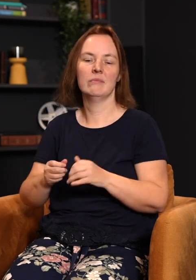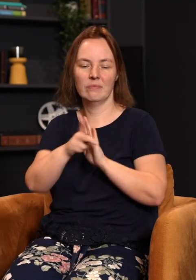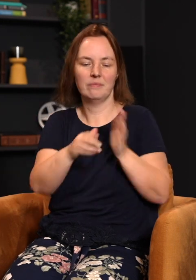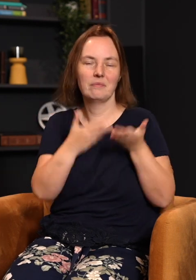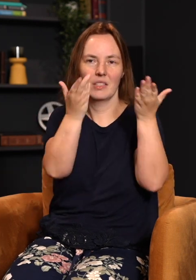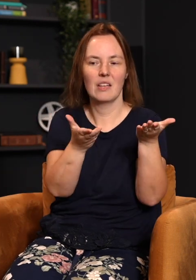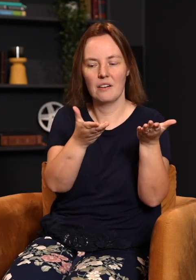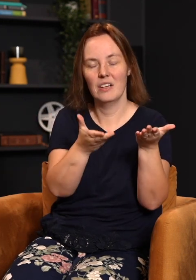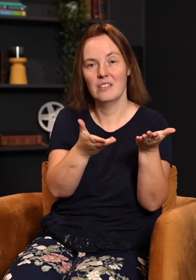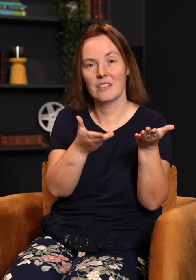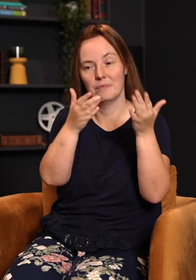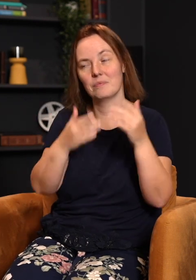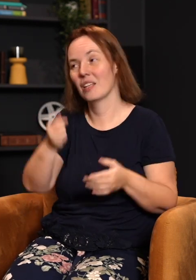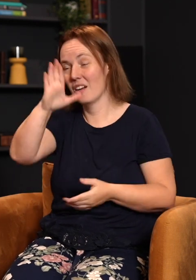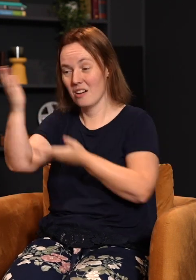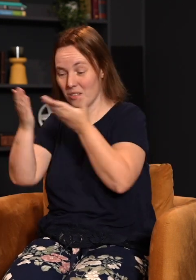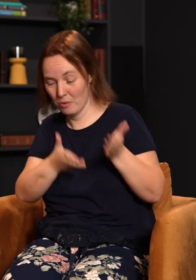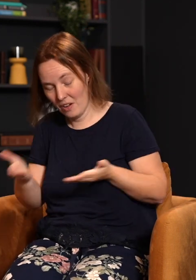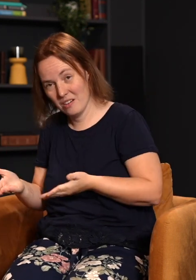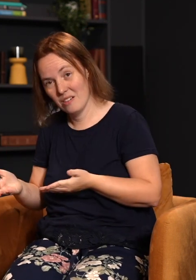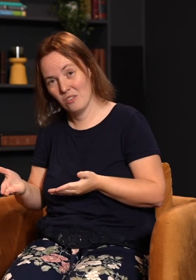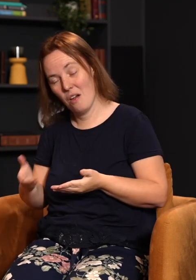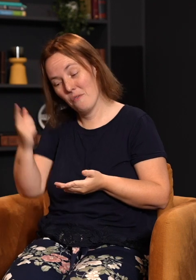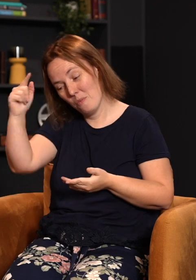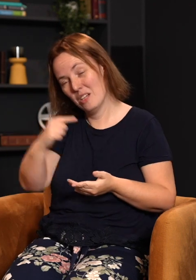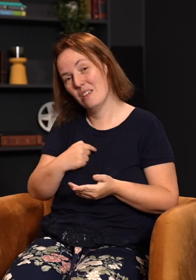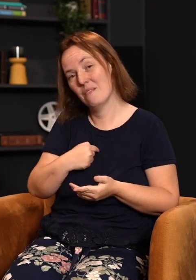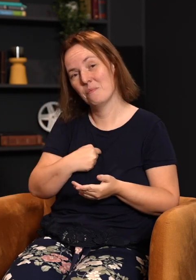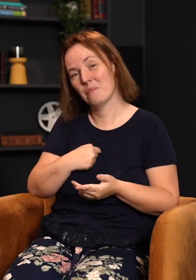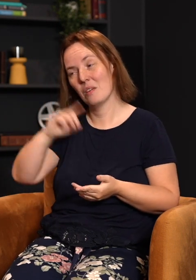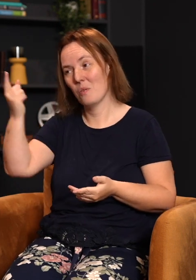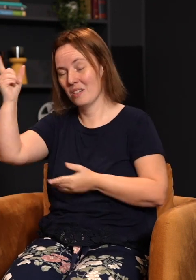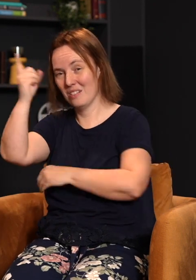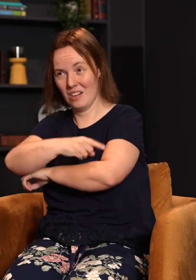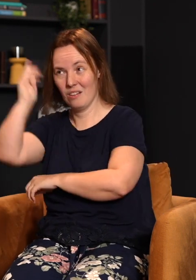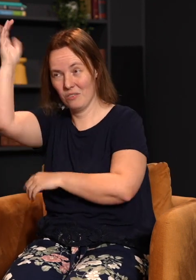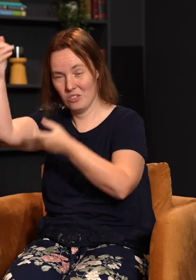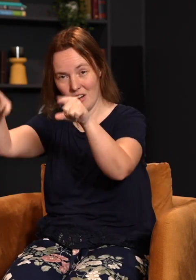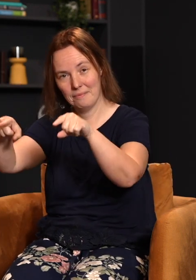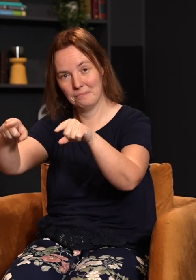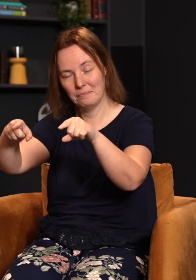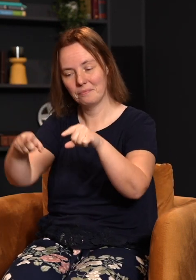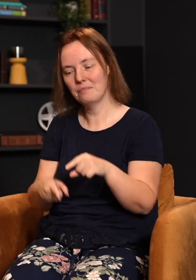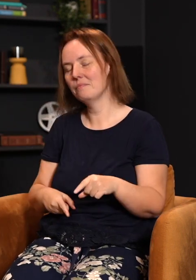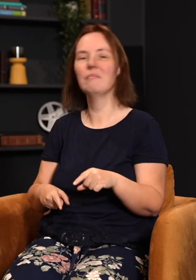trust in the sacrifice God has provided for me that one day will come. And so I'm putting my faith in God's work through this